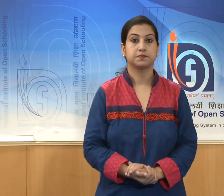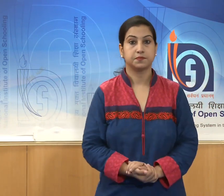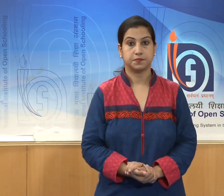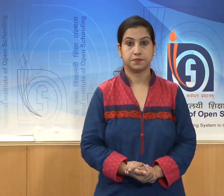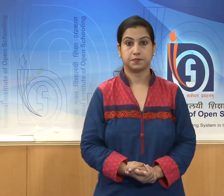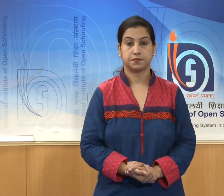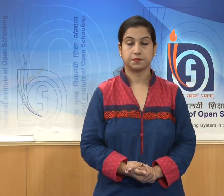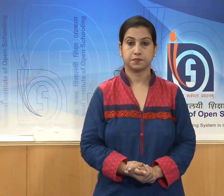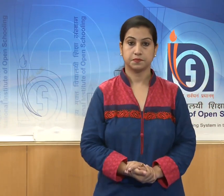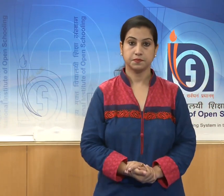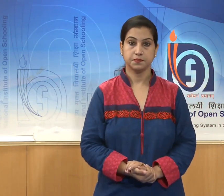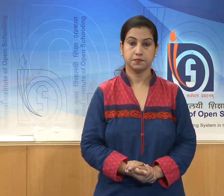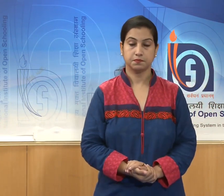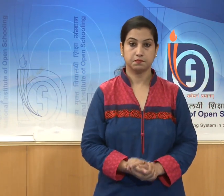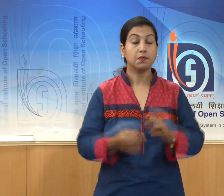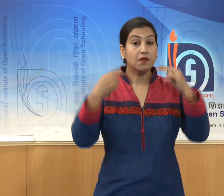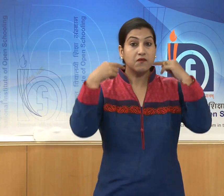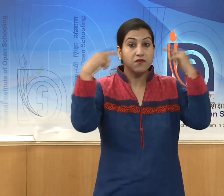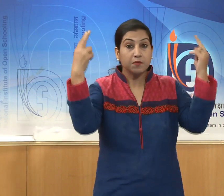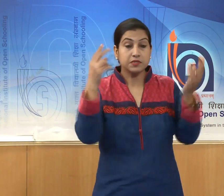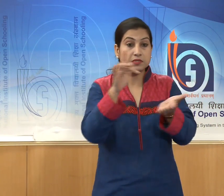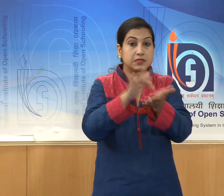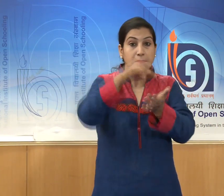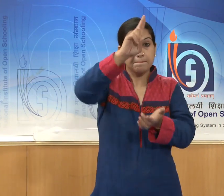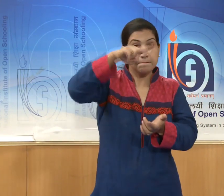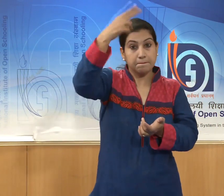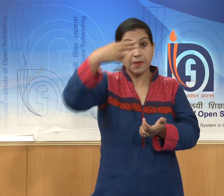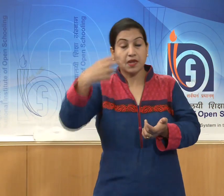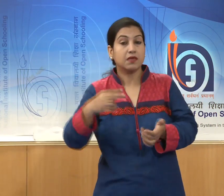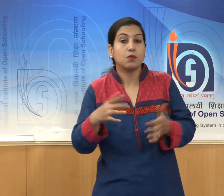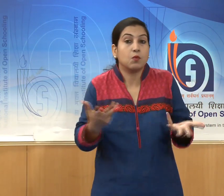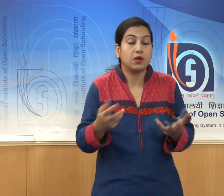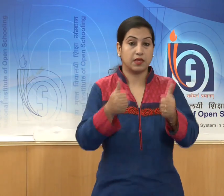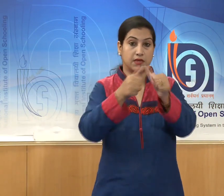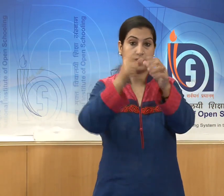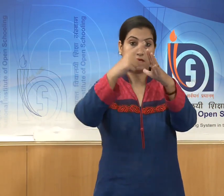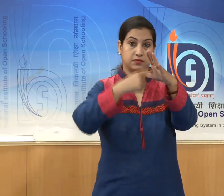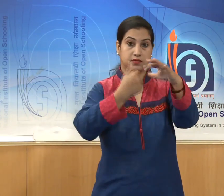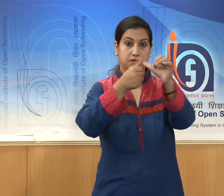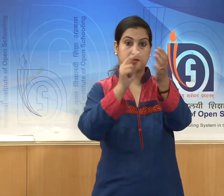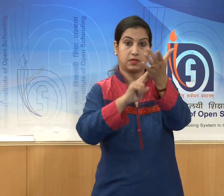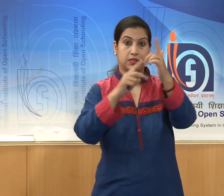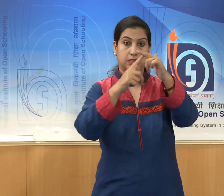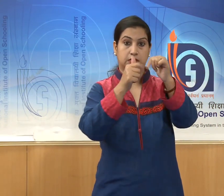Famous paintings of Ajanda were done